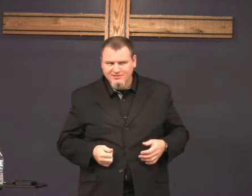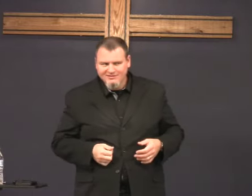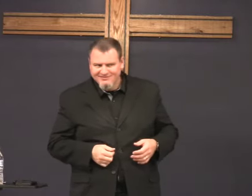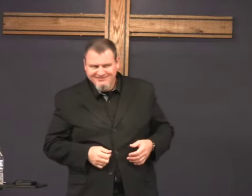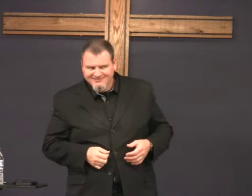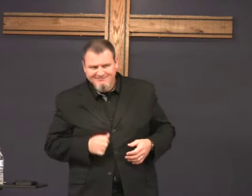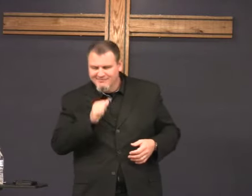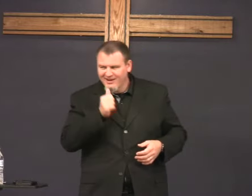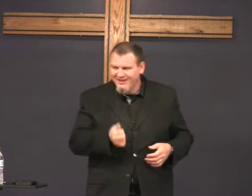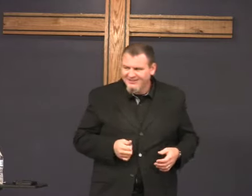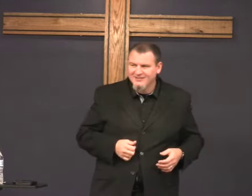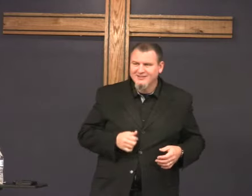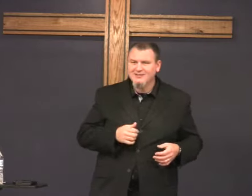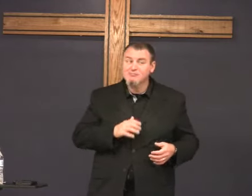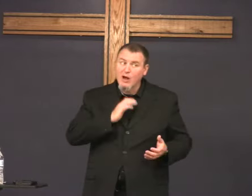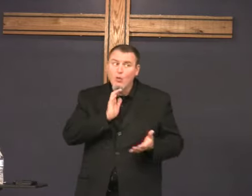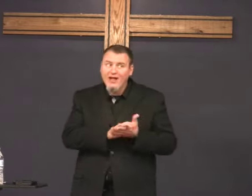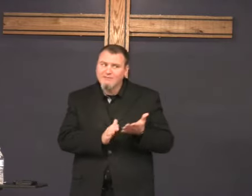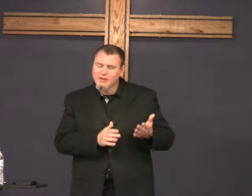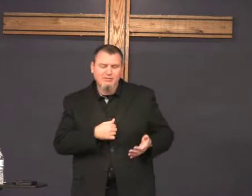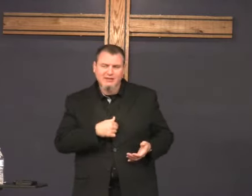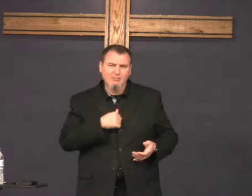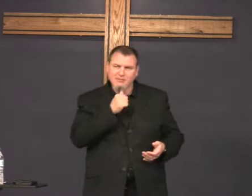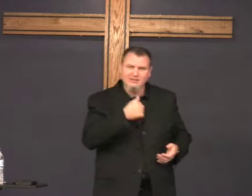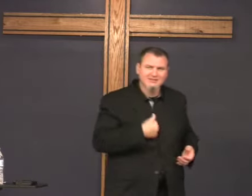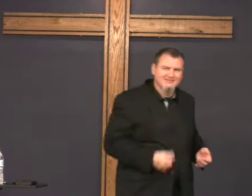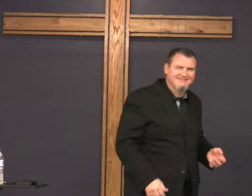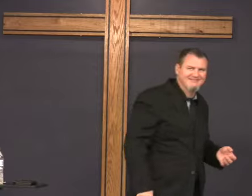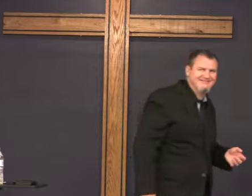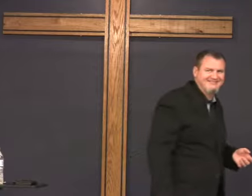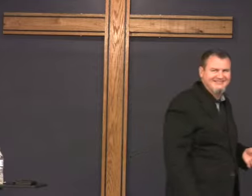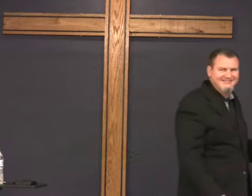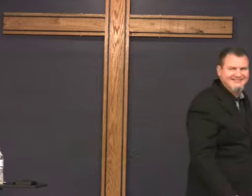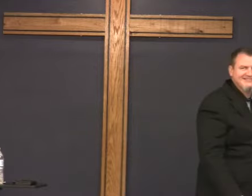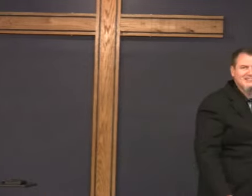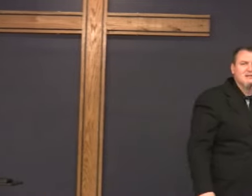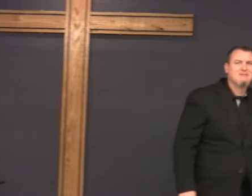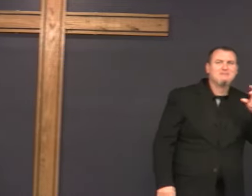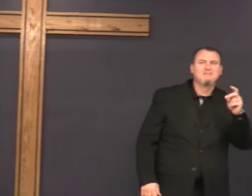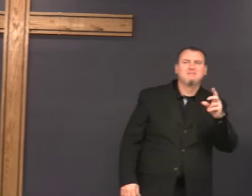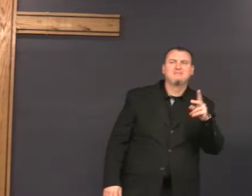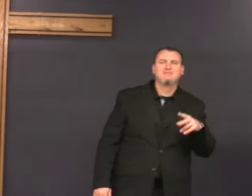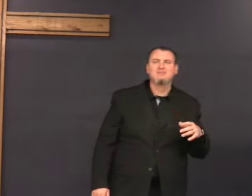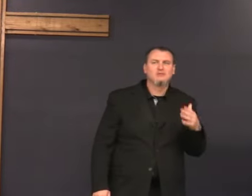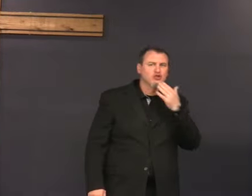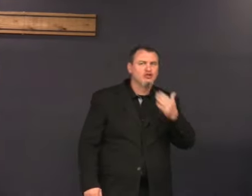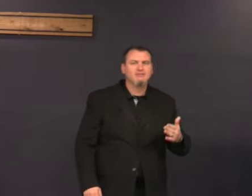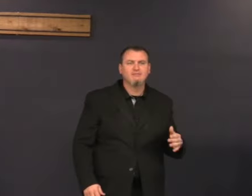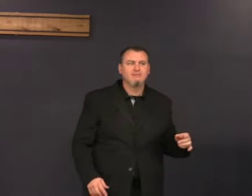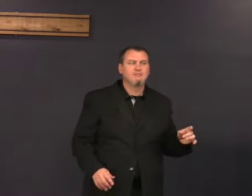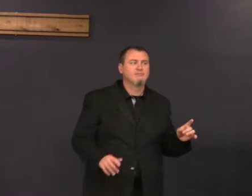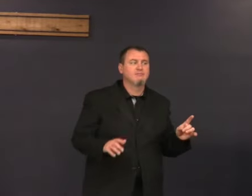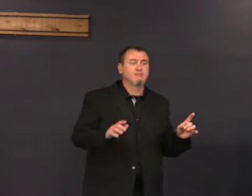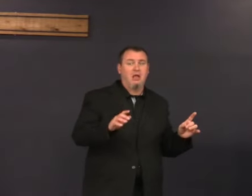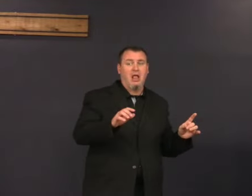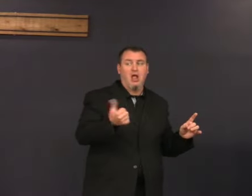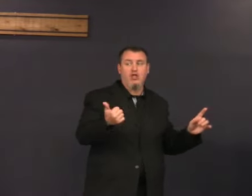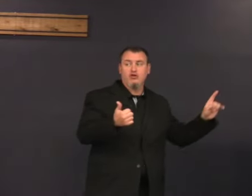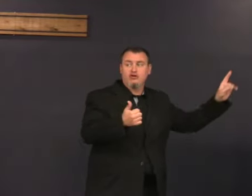wife done but I don't okay so